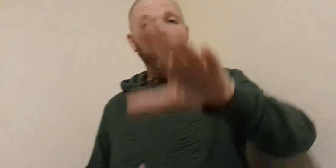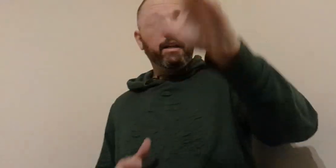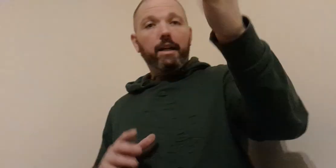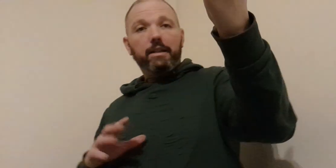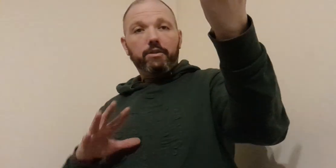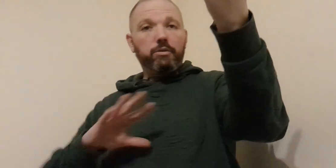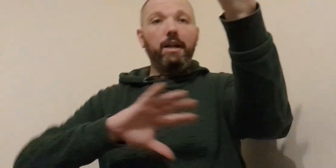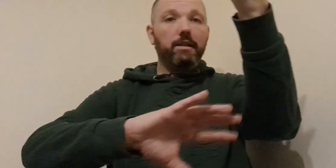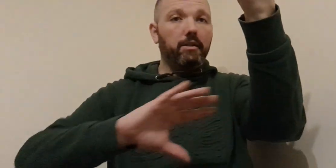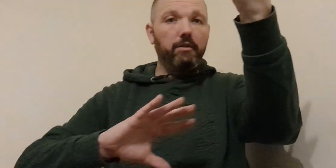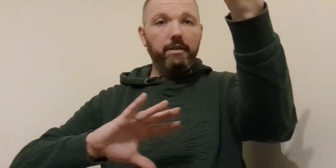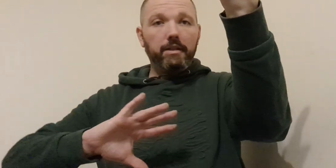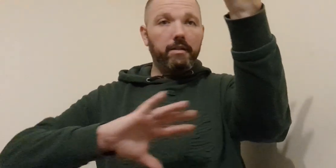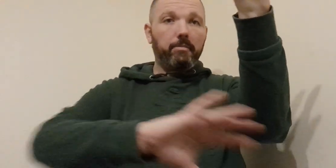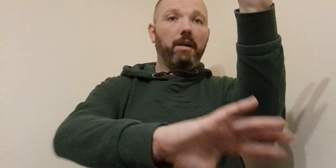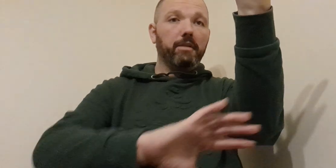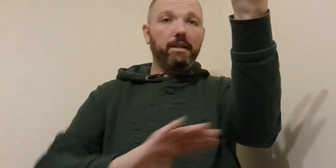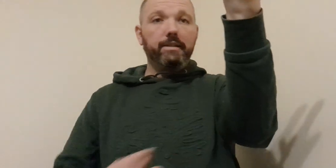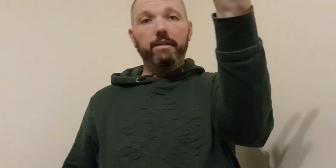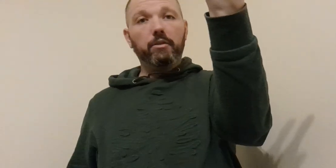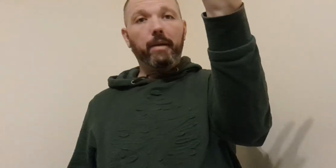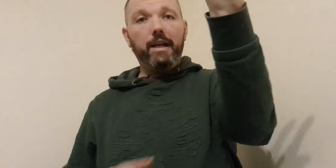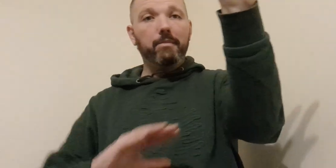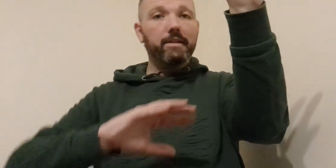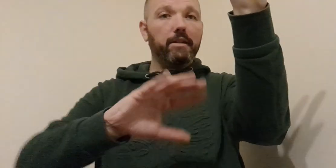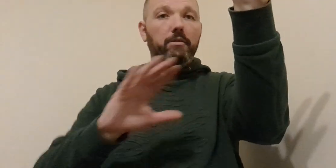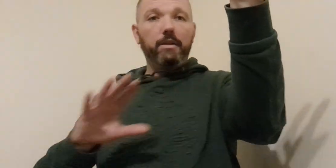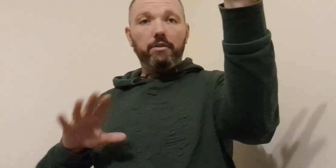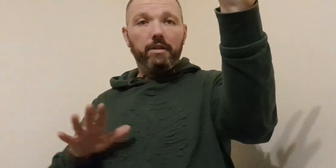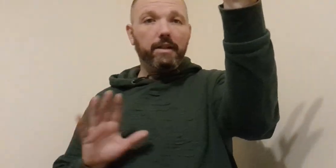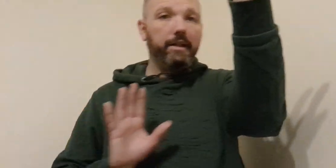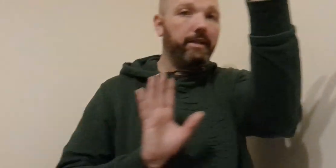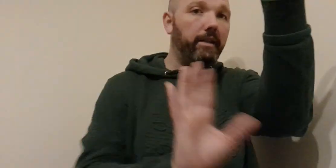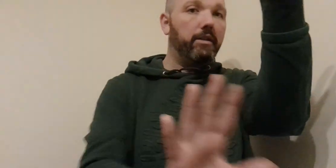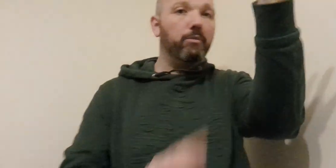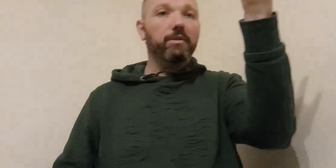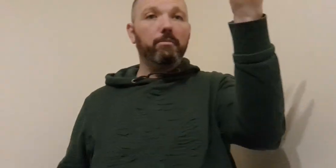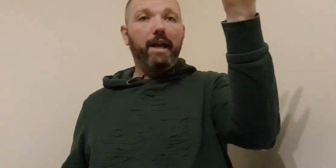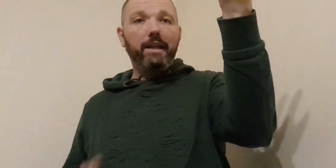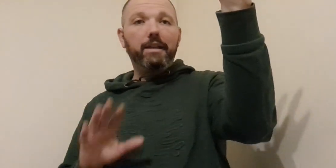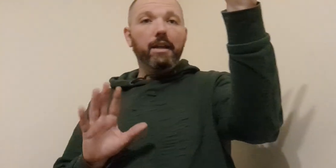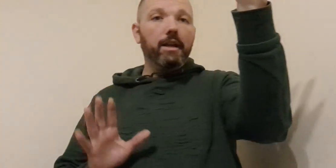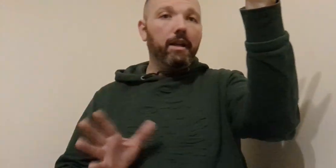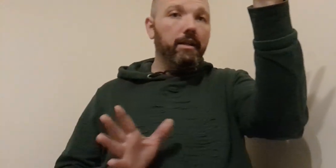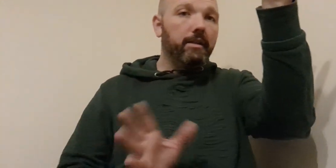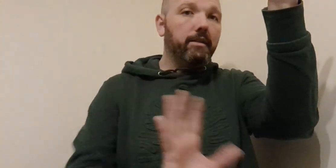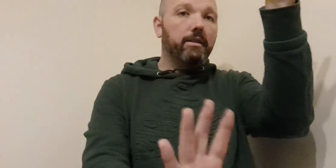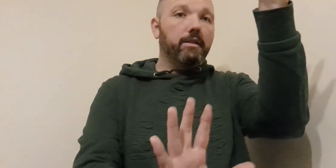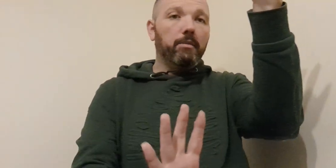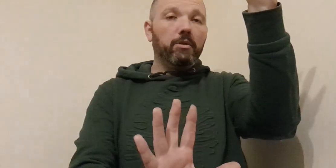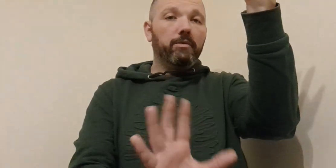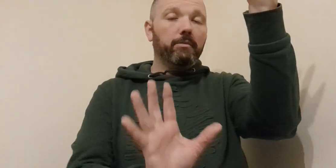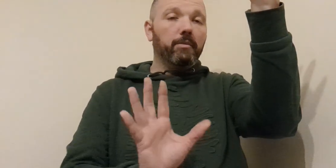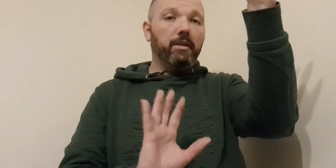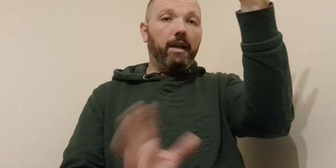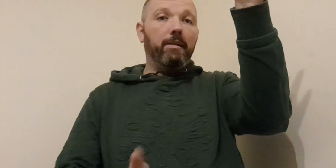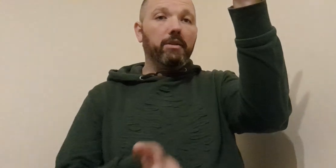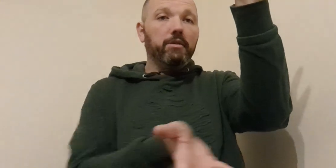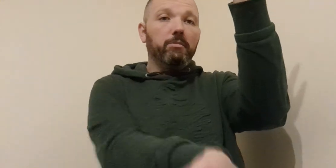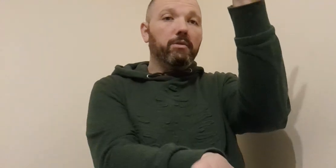and then chuan like oh the the pounding let's say like a palm let's like go whether you're hitting let's like to move them back to move to um like to move